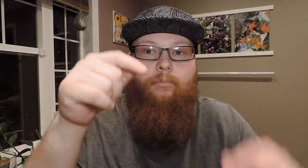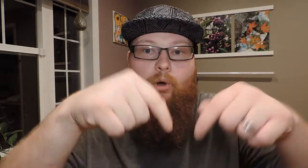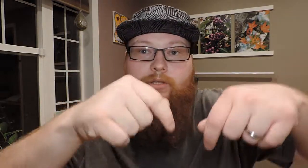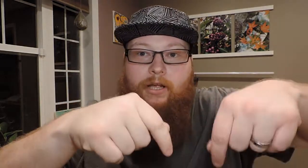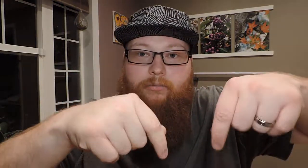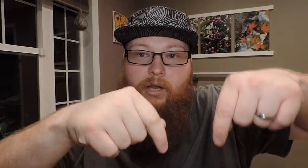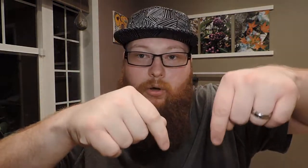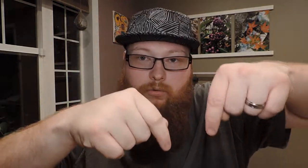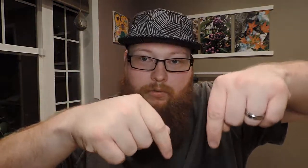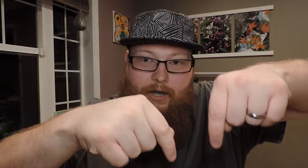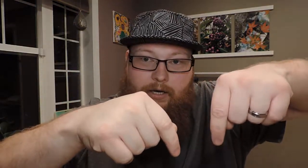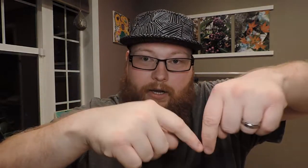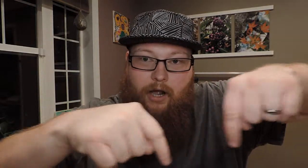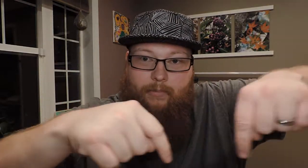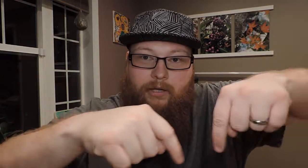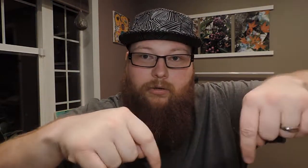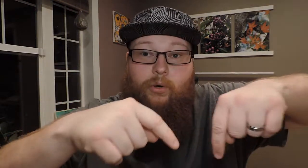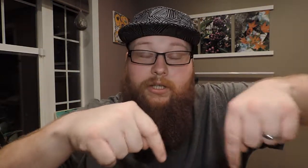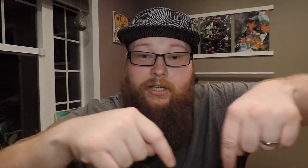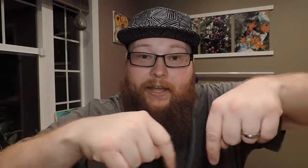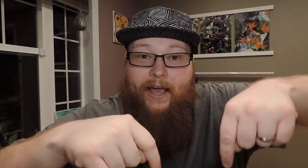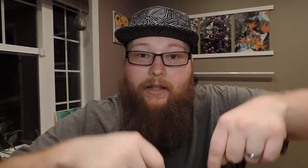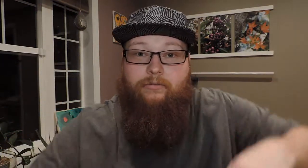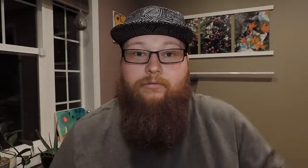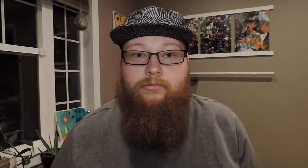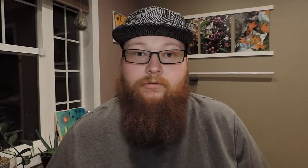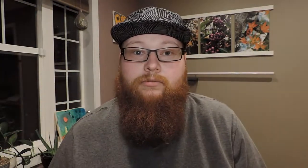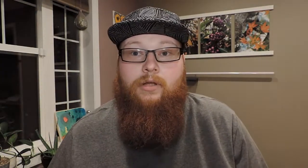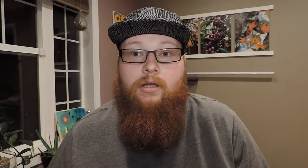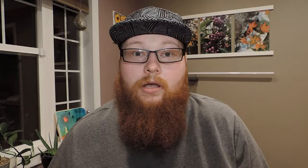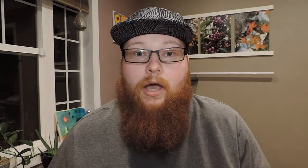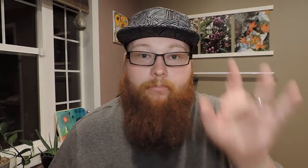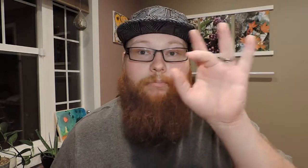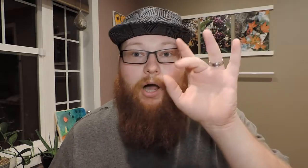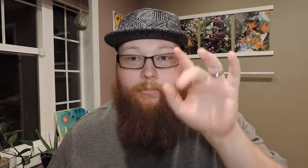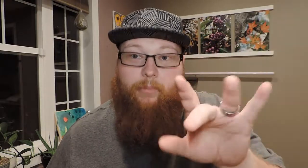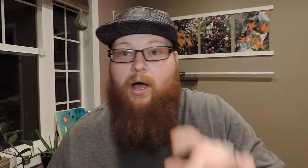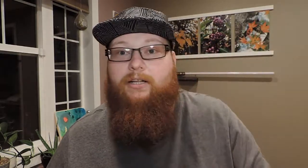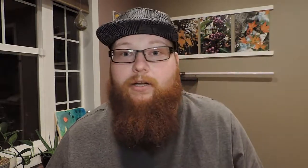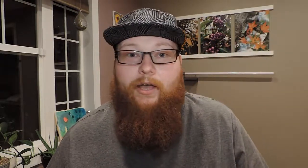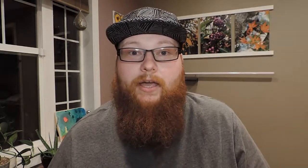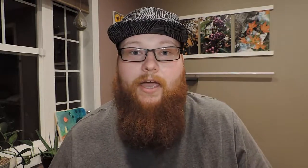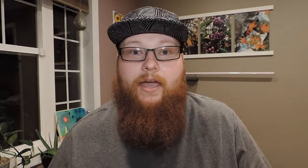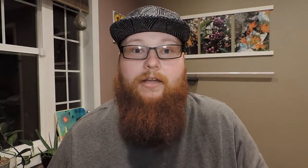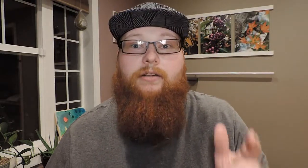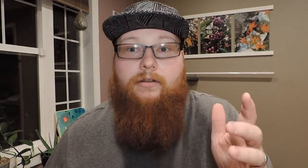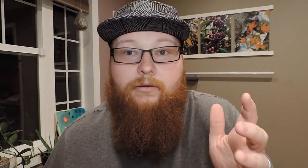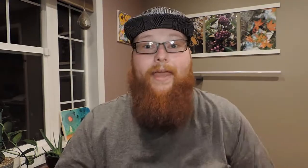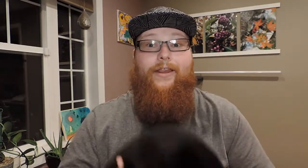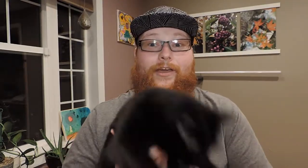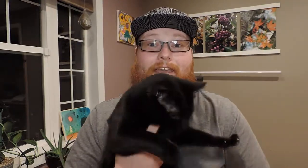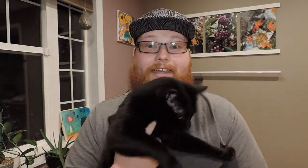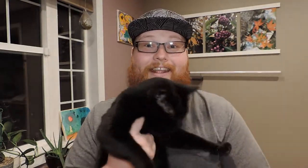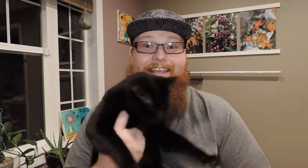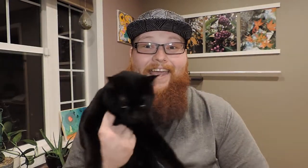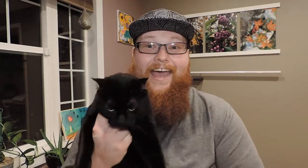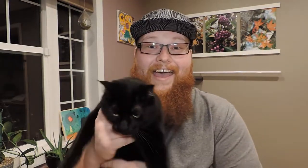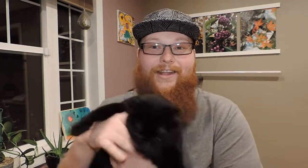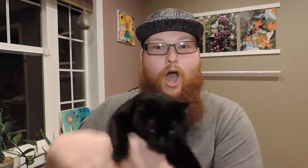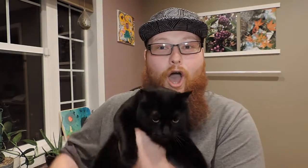Post down below, right here in the comment, who wants to see the cat. I'm going to pause it, okay? And hey, look at it. That's a cat. Oh,